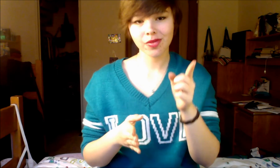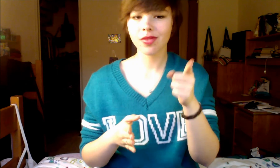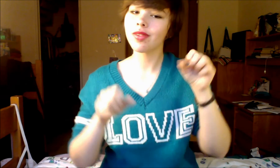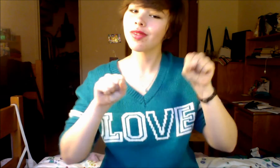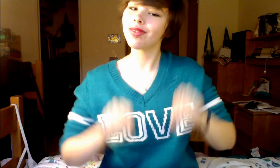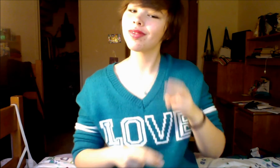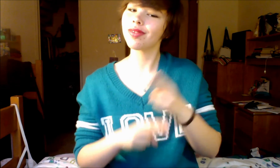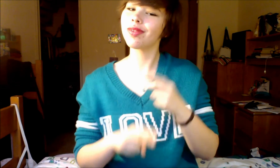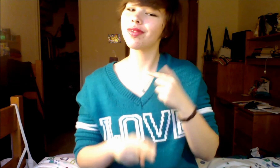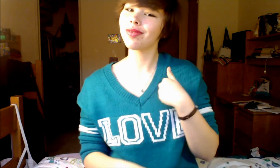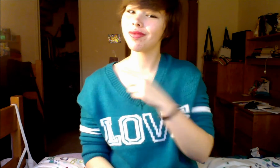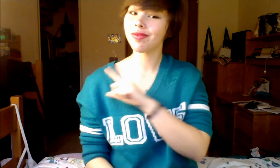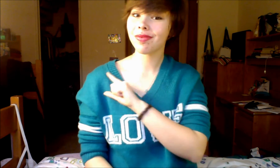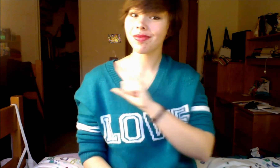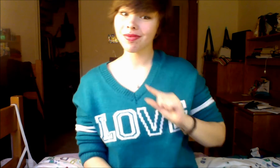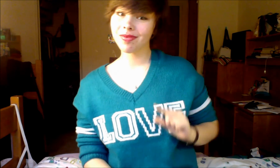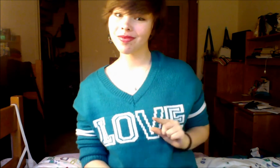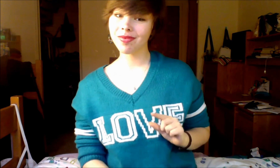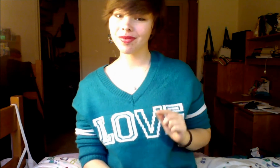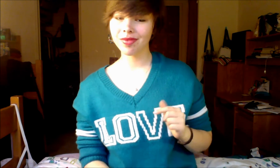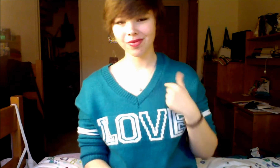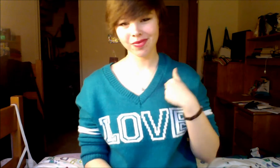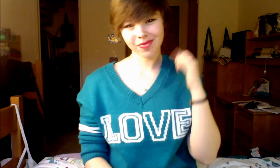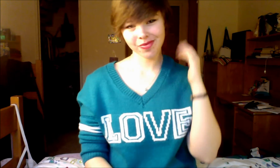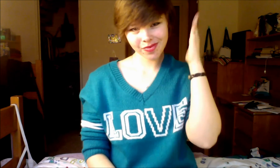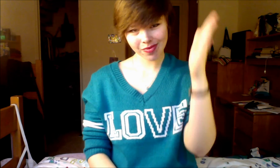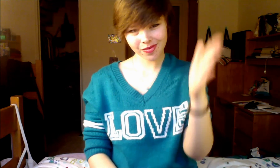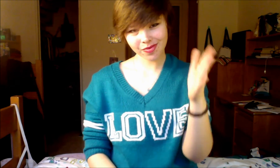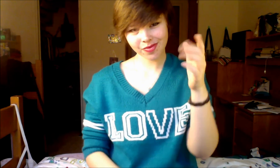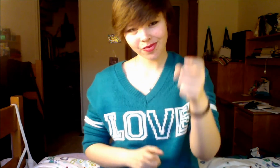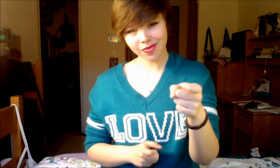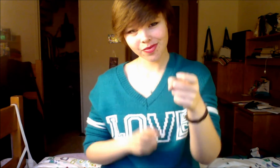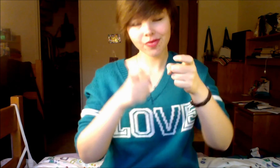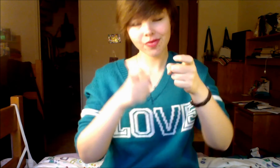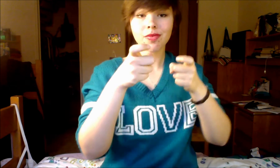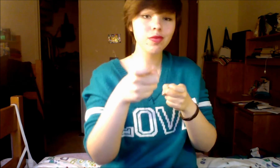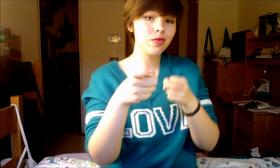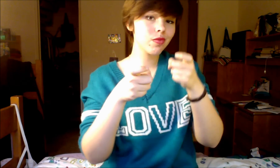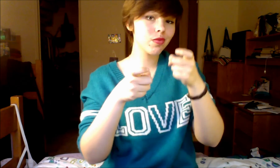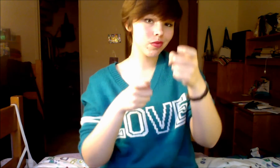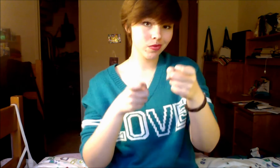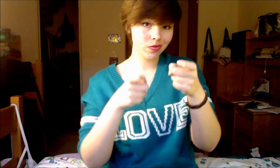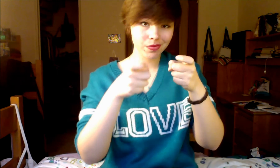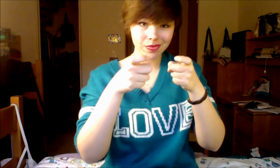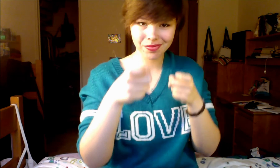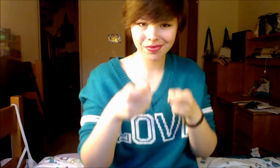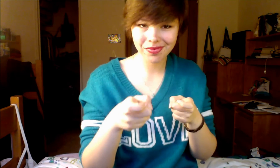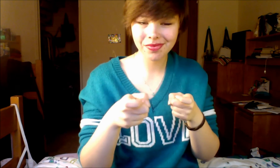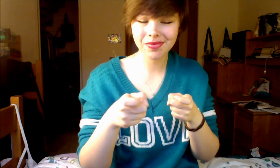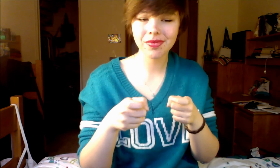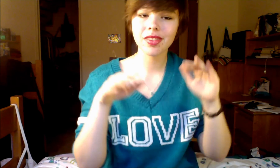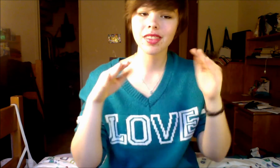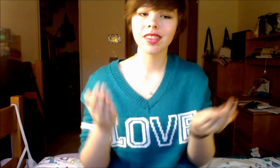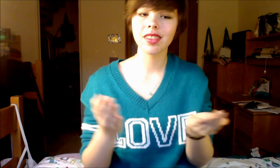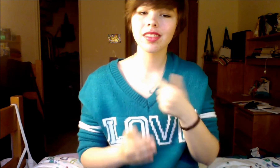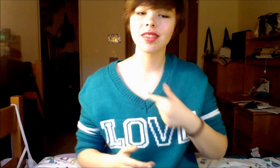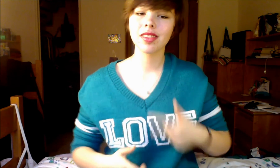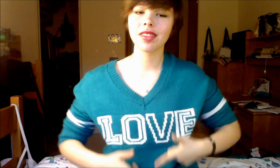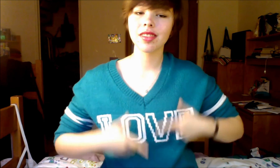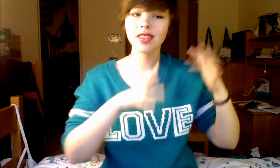You can call me Queen Bee And baby, I'll rule I'll rule I'll Let me live